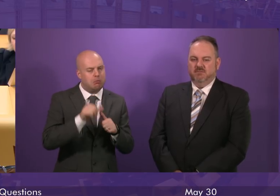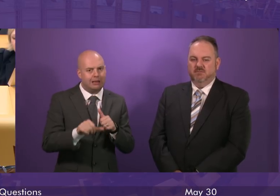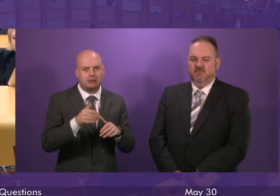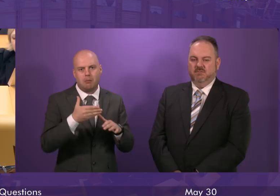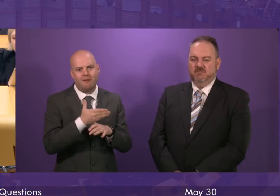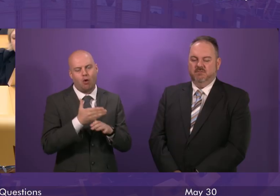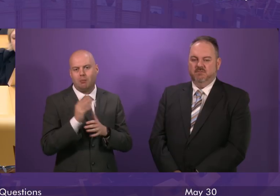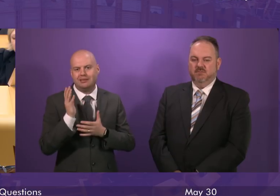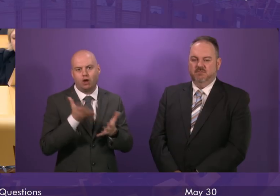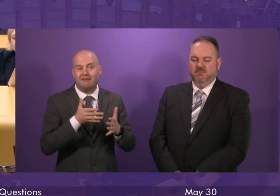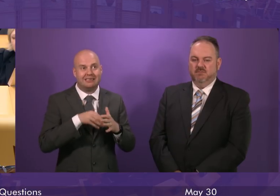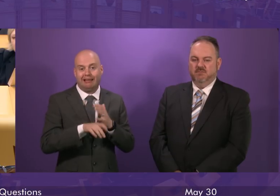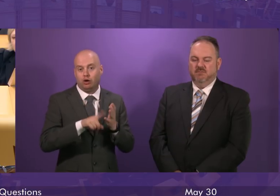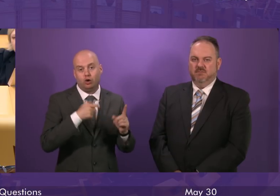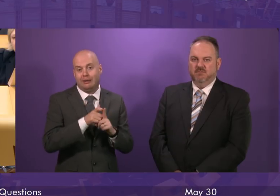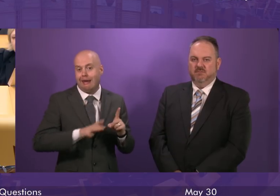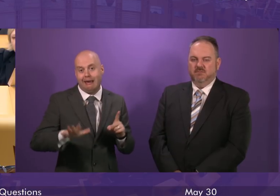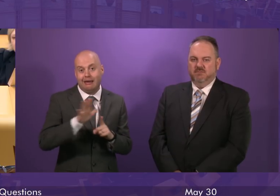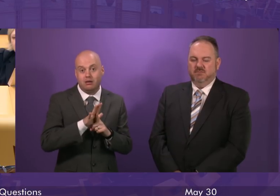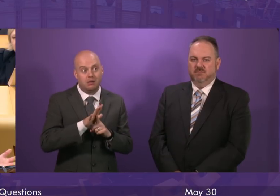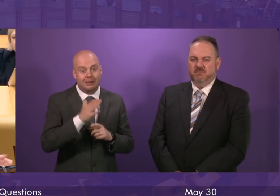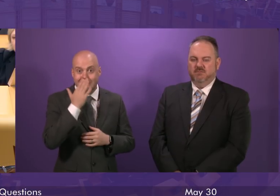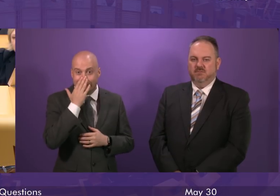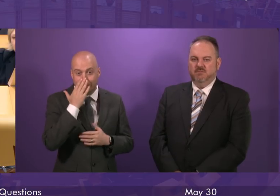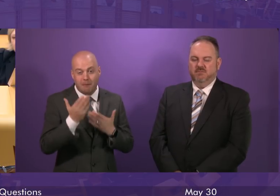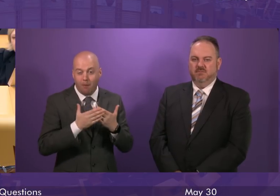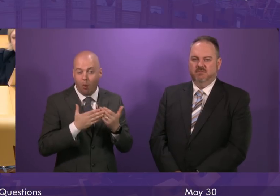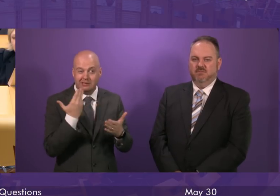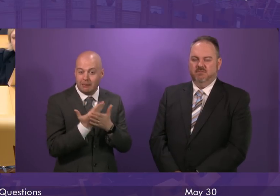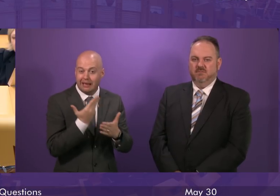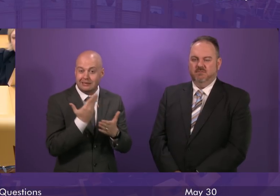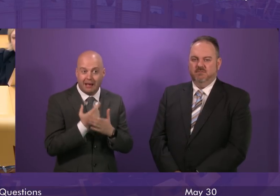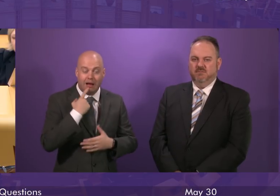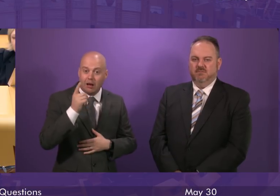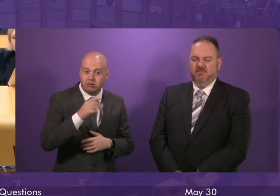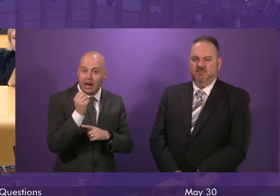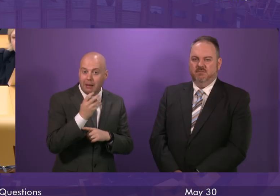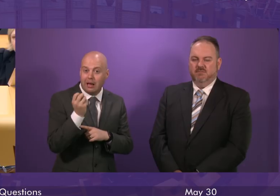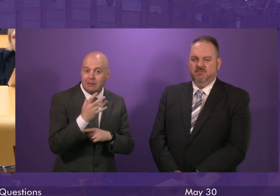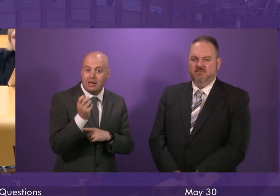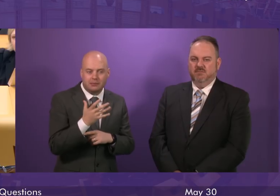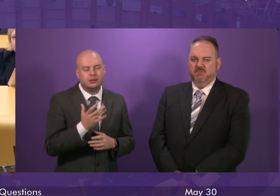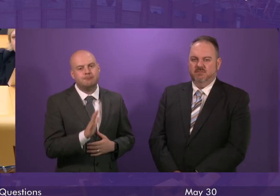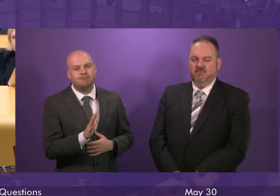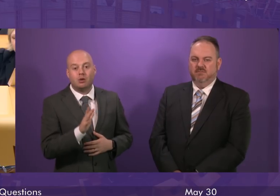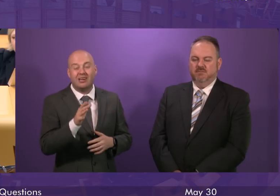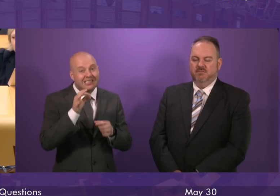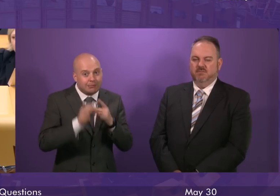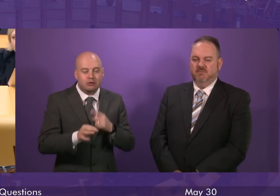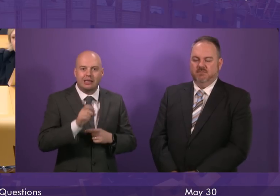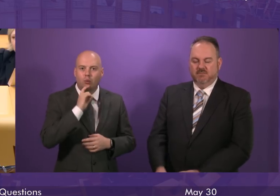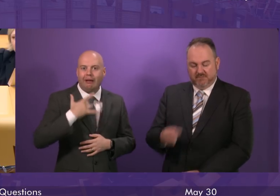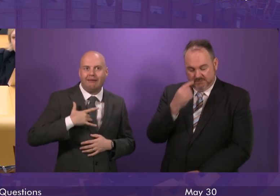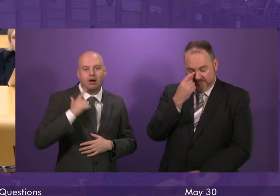in the UK despite continuous increased demand and of course it also services some of the most rural and remote parts of the country